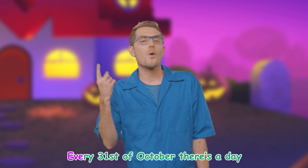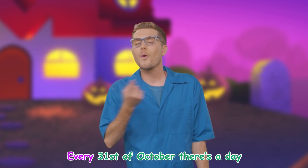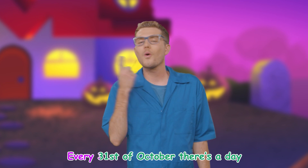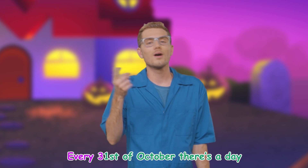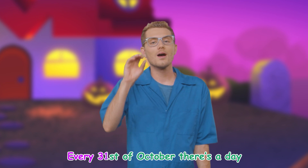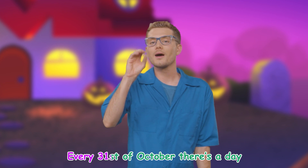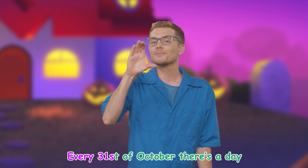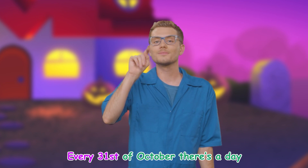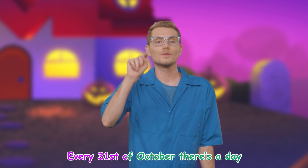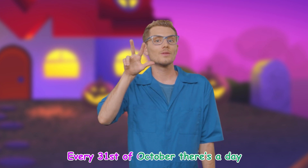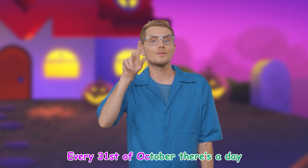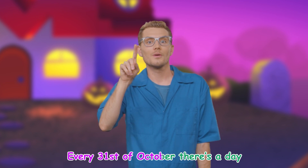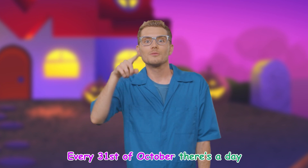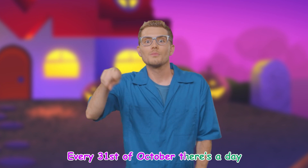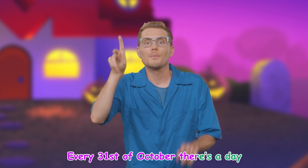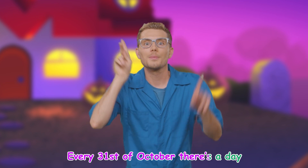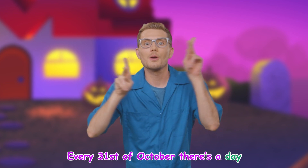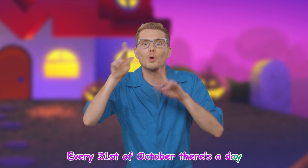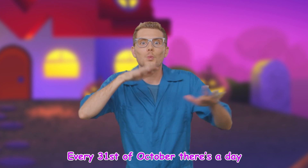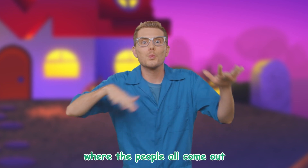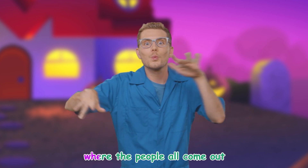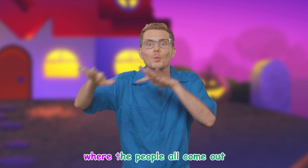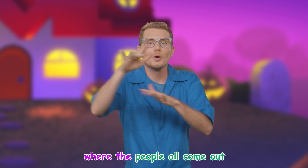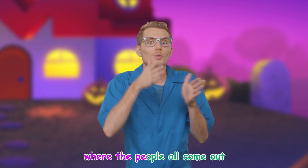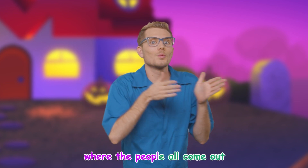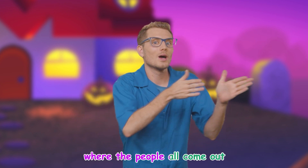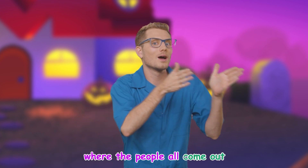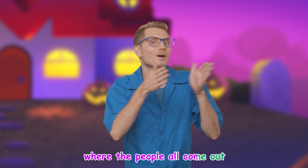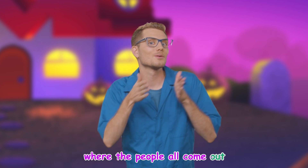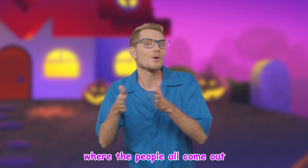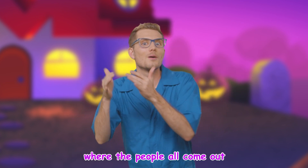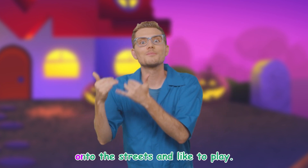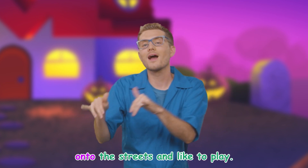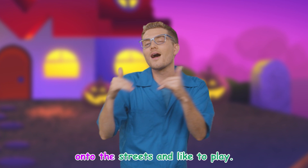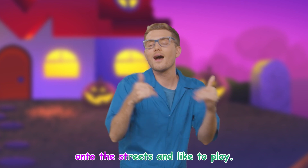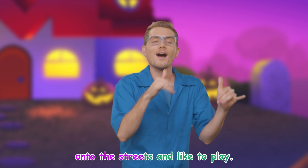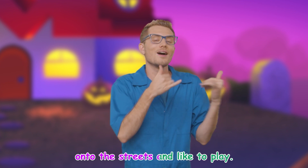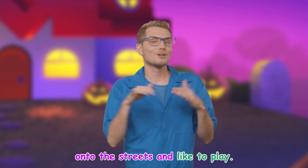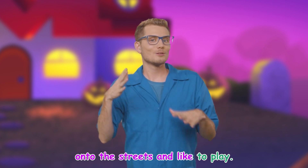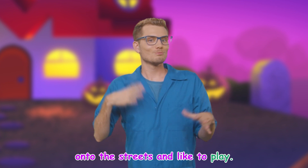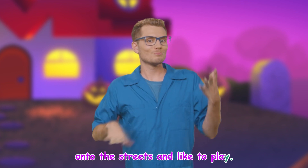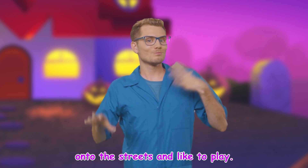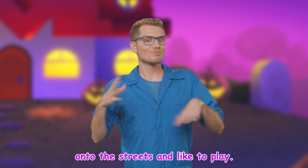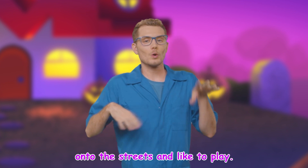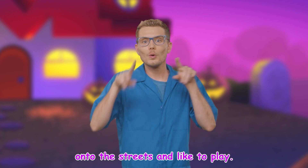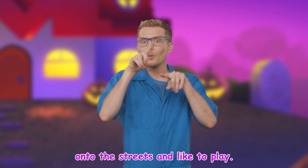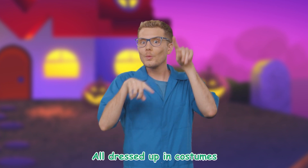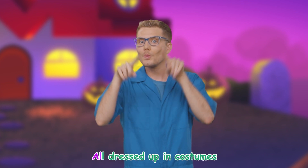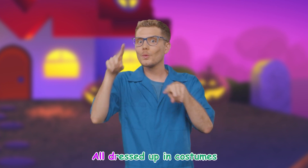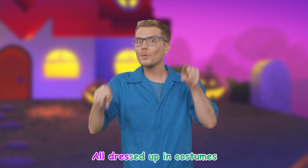Every 31st of October there's a day Where the people all come out onto the streets and like to play All dressed